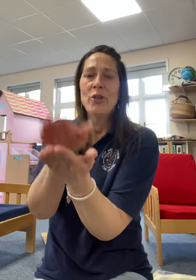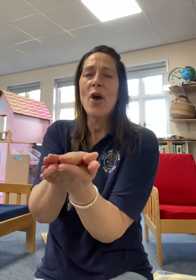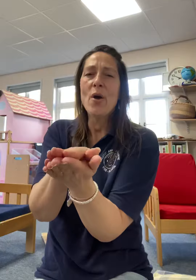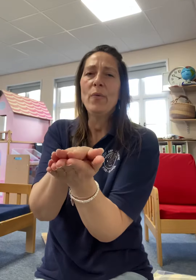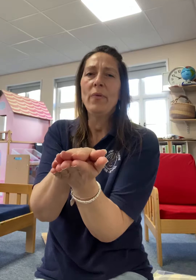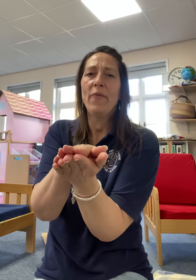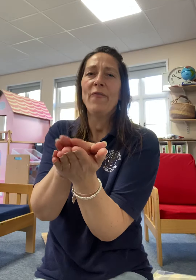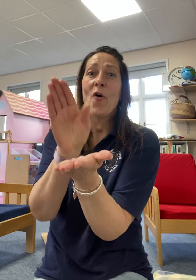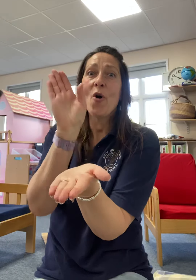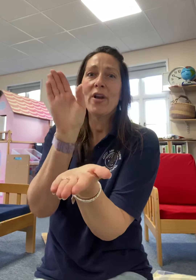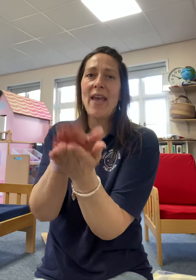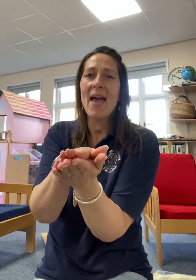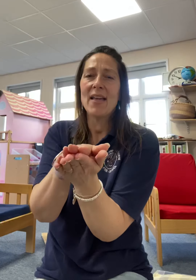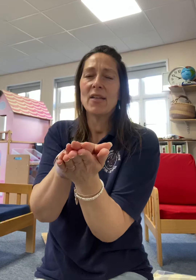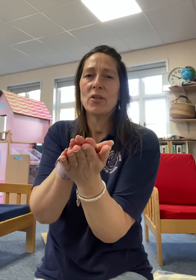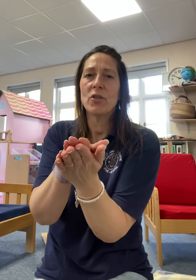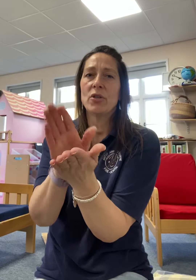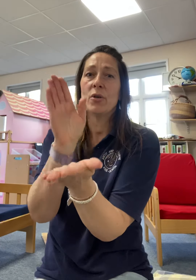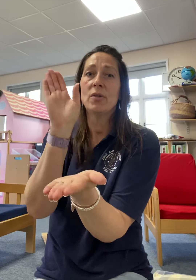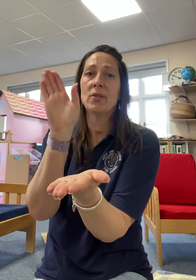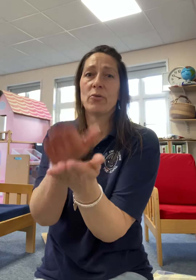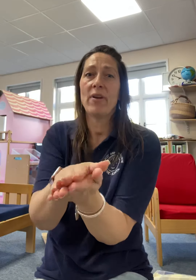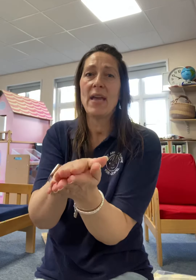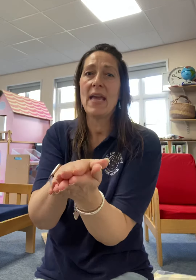don't forget to scream.